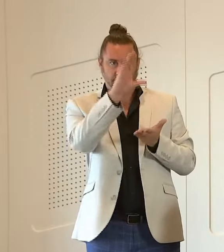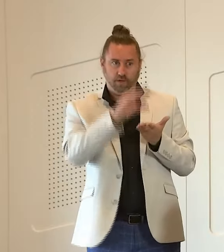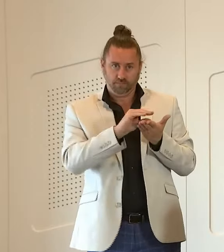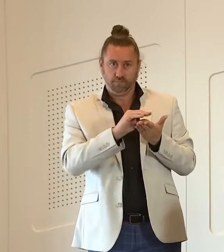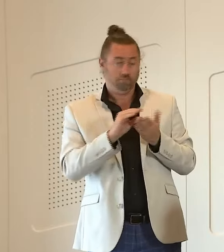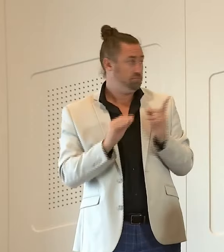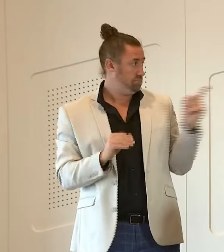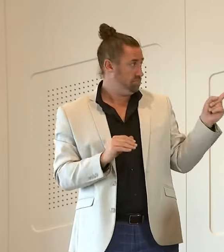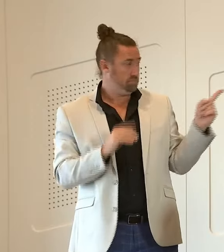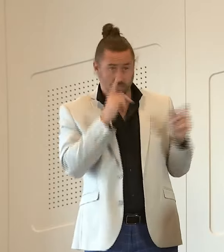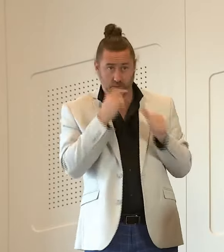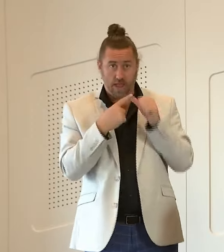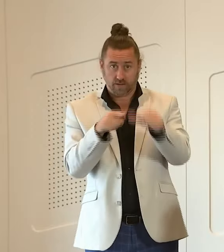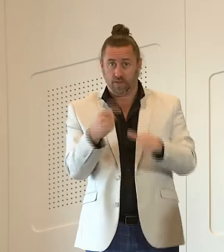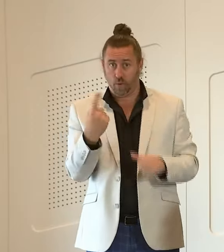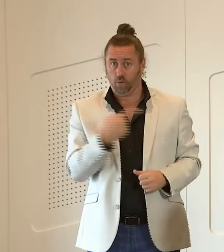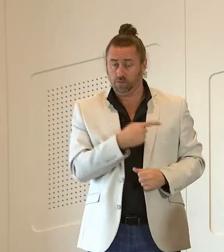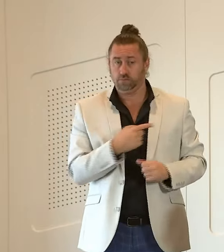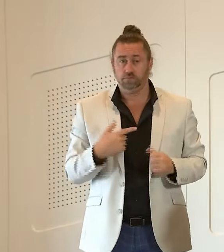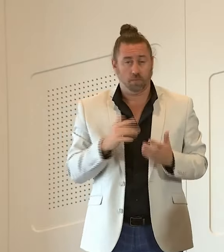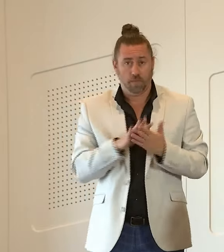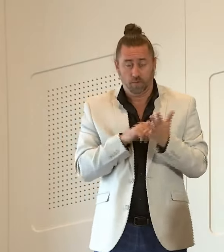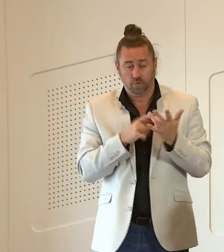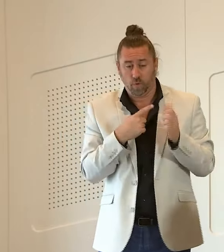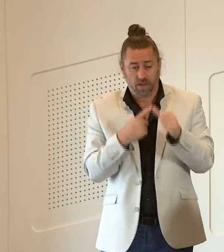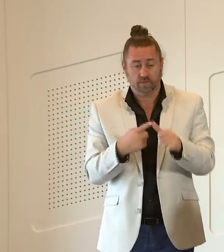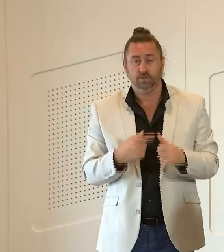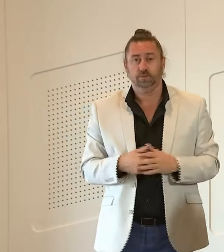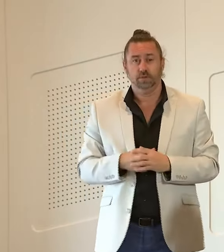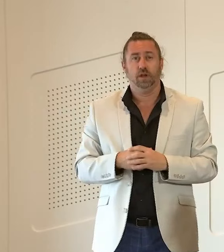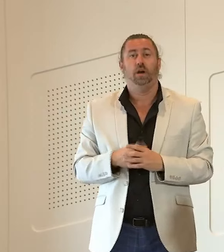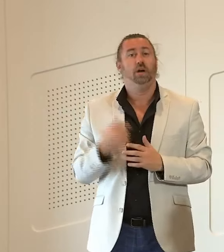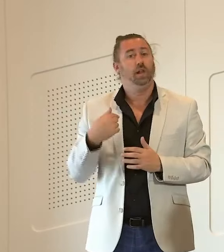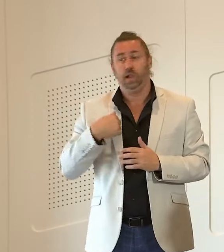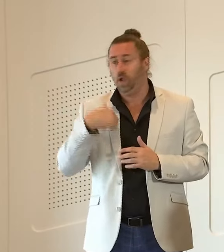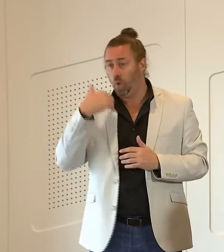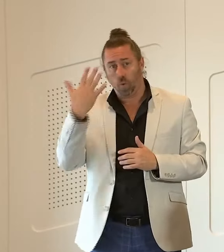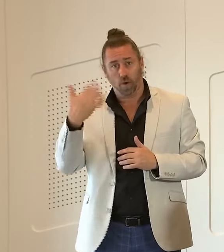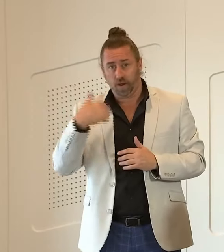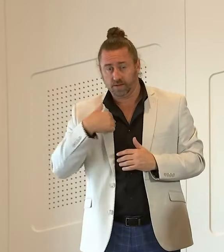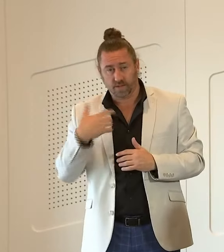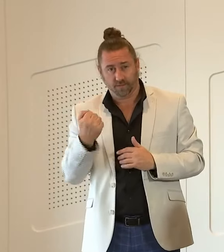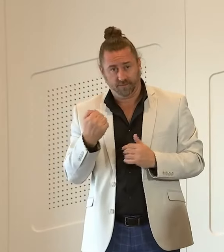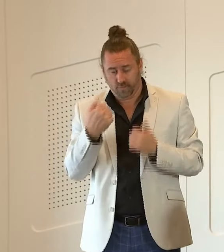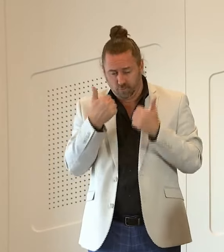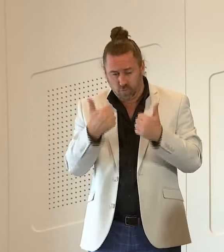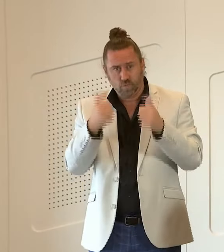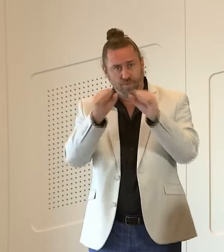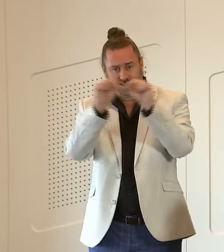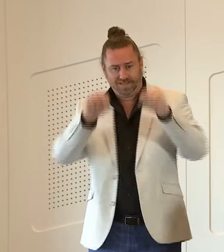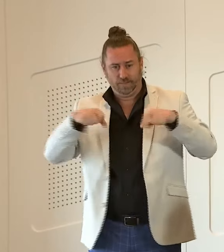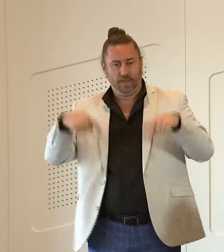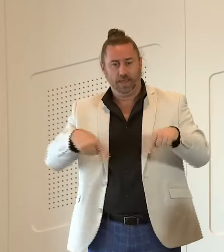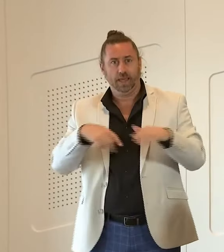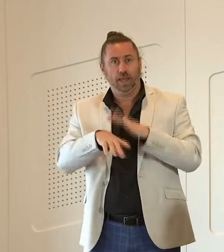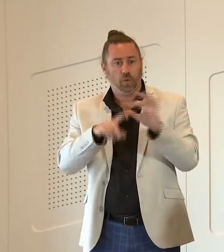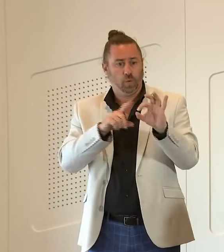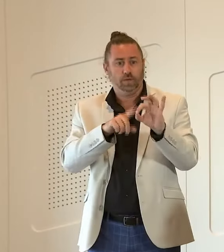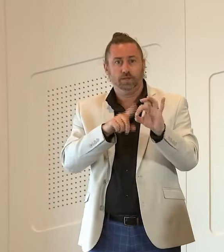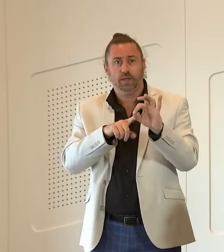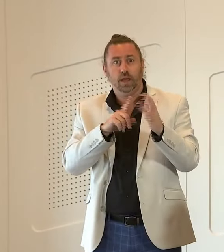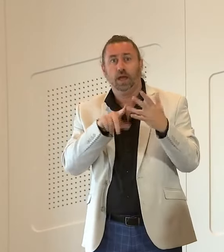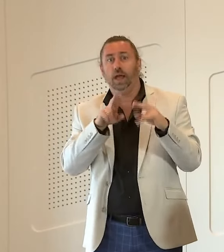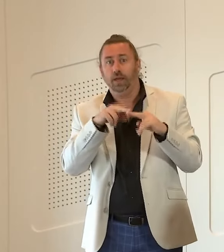i'll let the attorney general uh address that but um let me just say uh we always have a very robust system of that if uh people do need